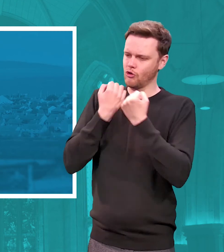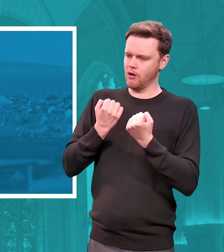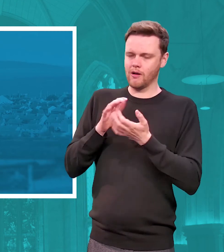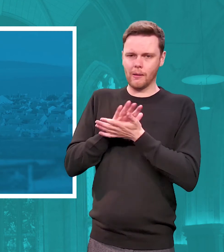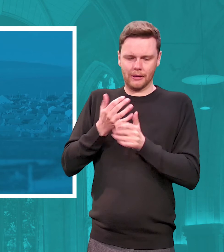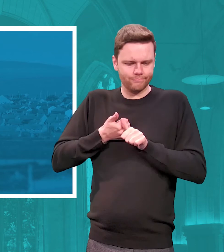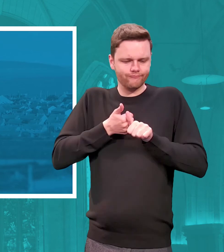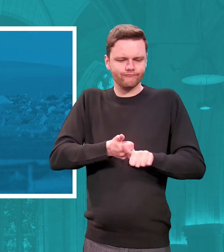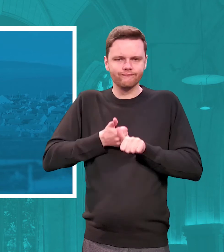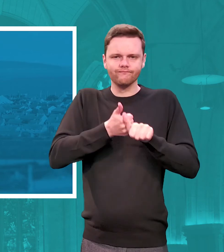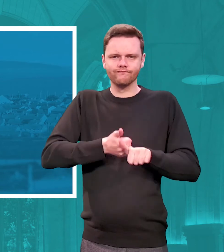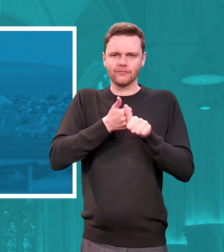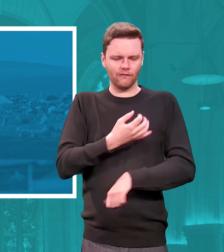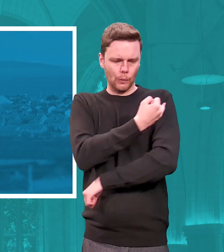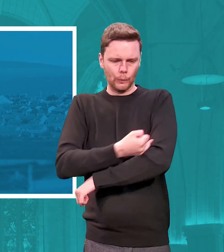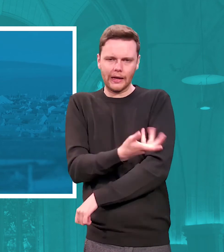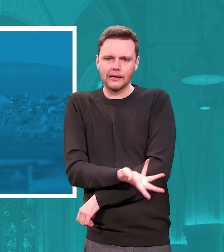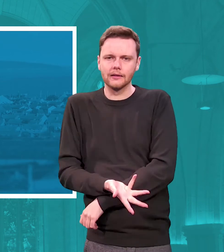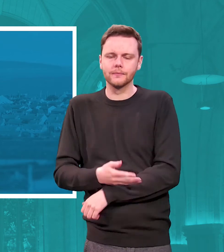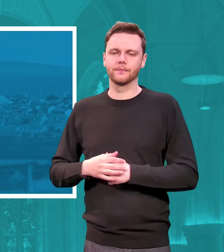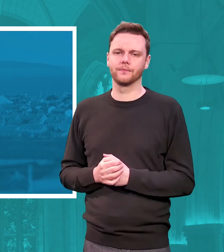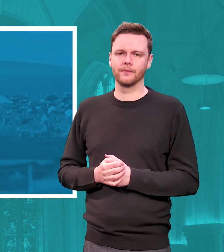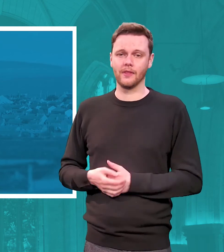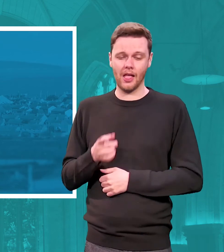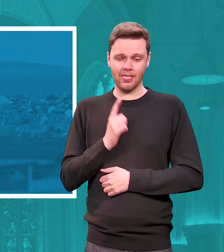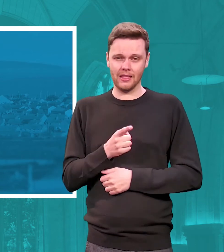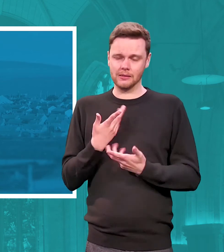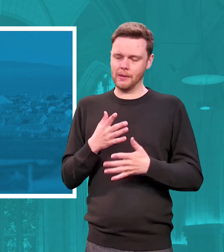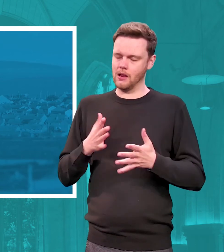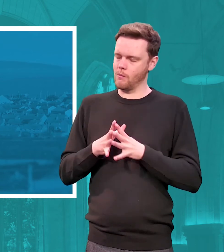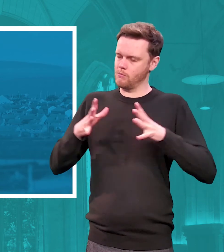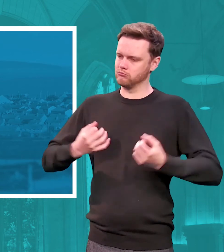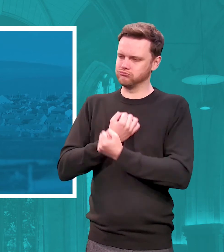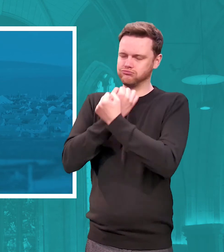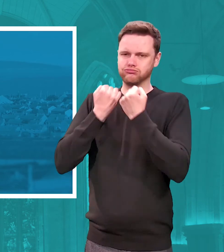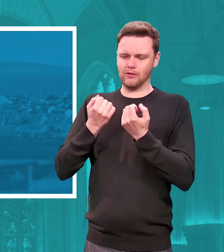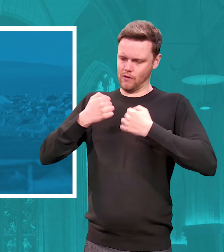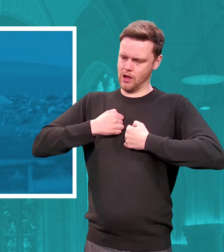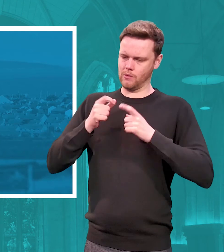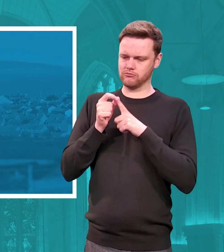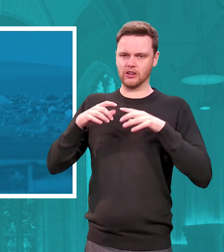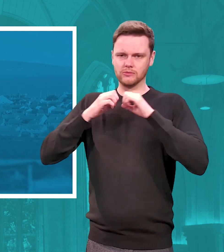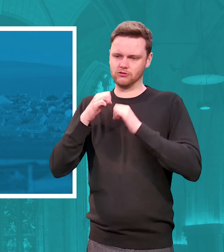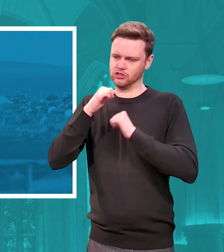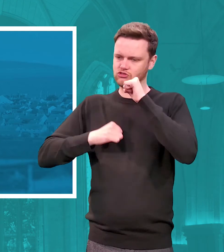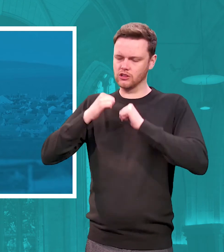this has always been the greatest strength in our presbyterian structure